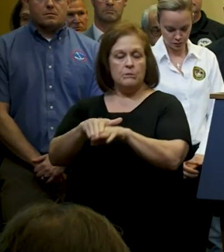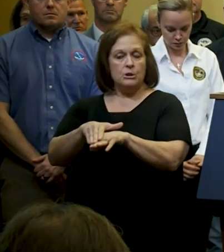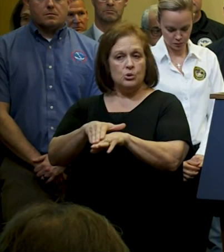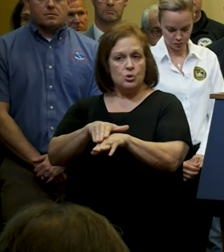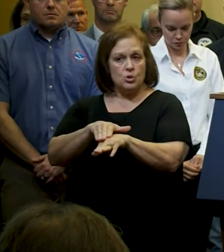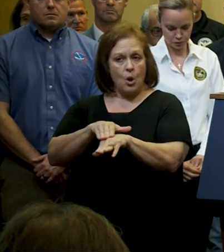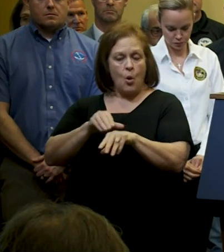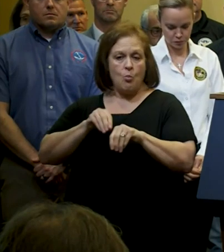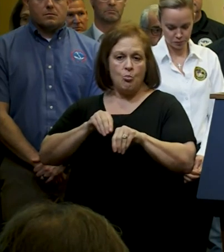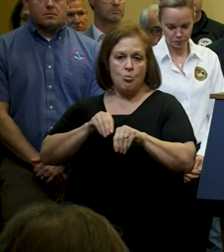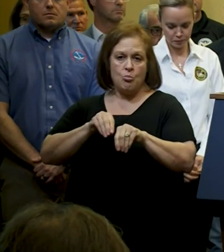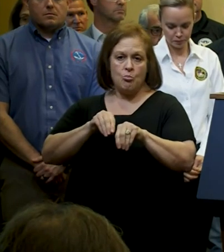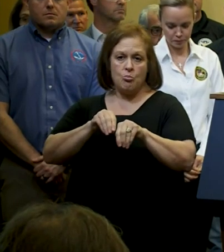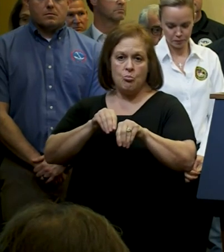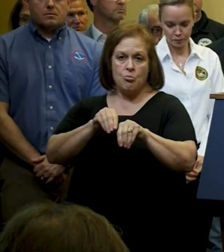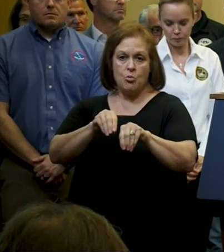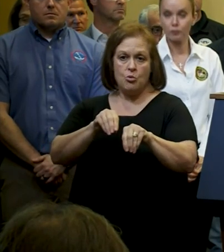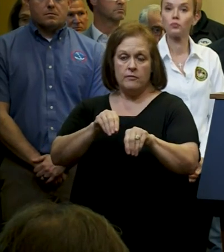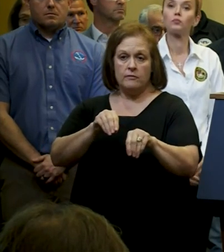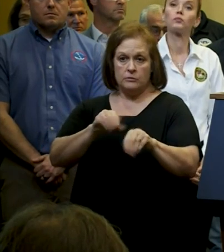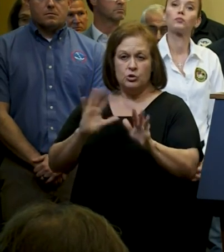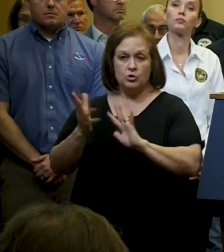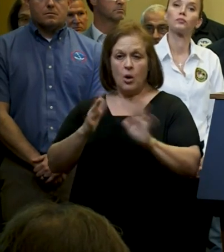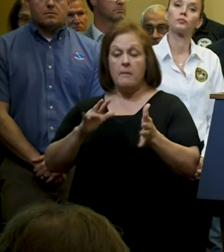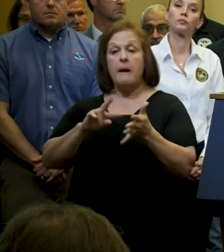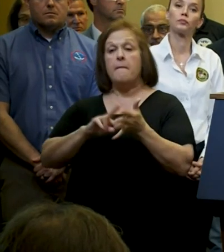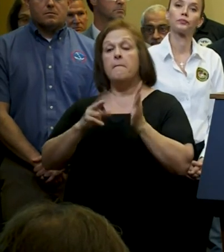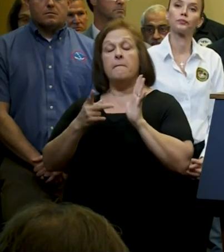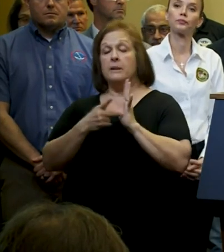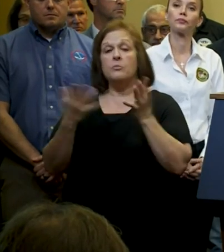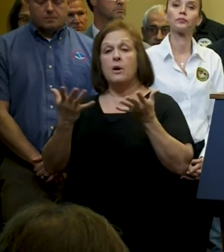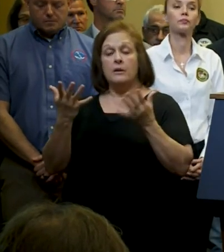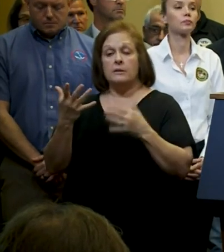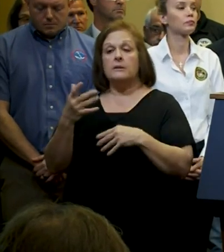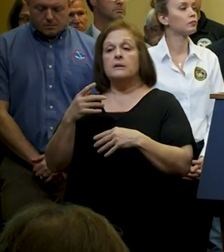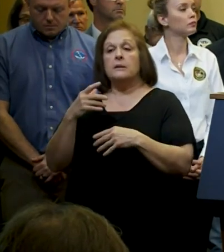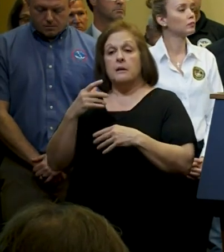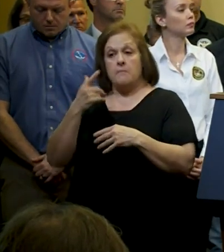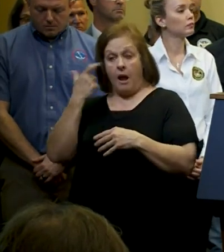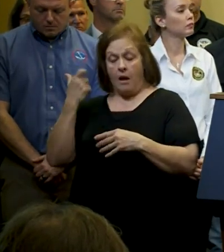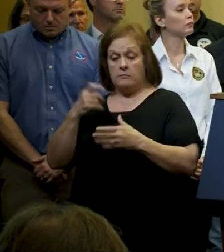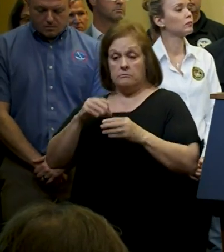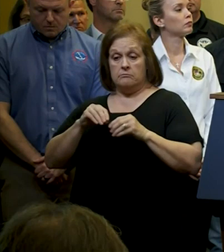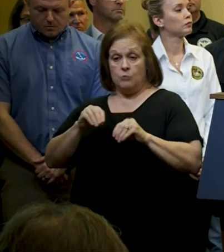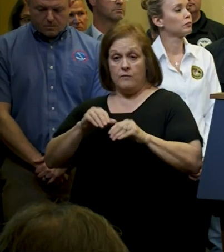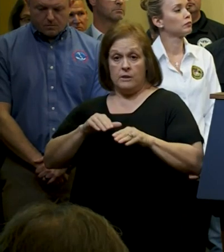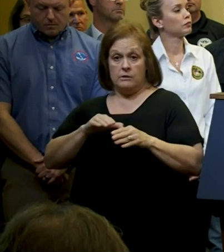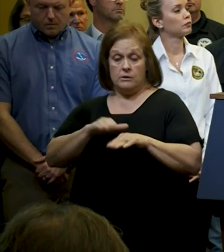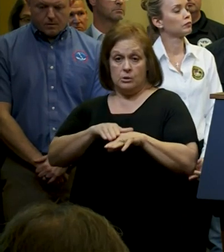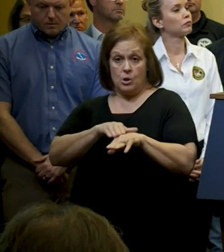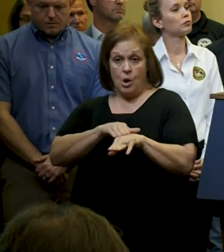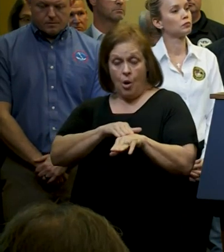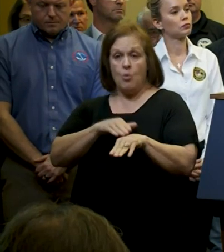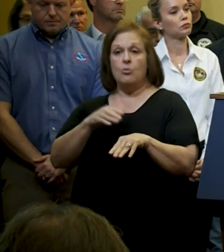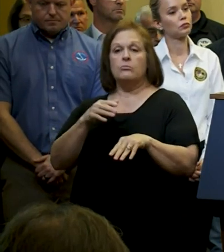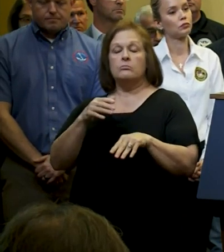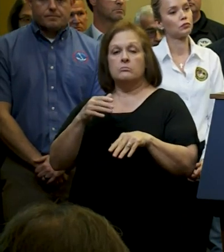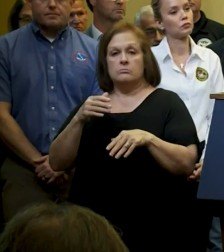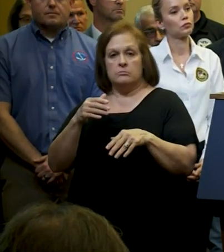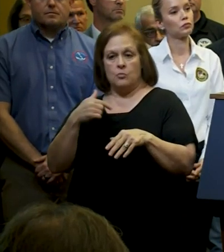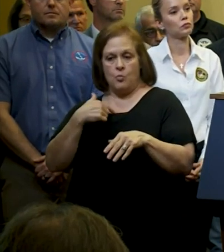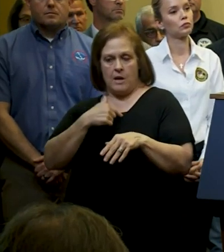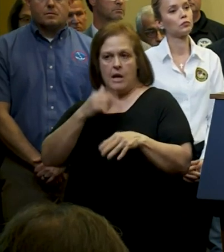moving. What that means is that there is a possibility, as it's moving slow, that we're going to get